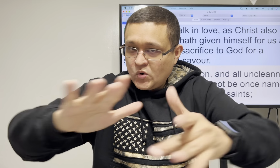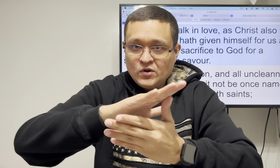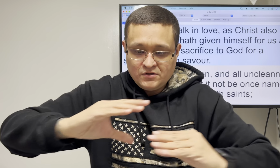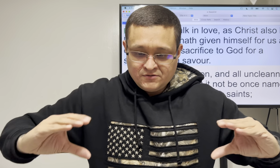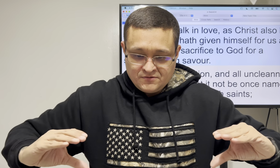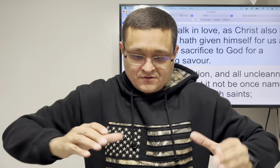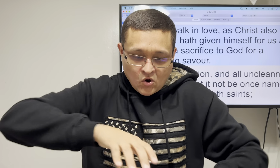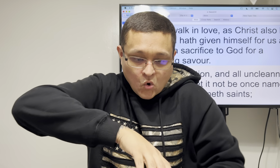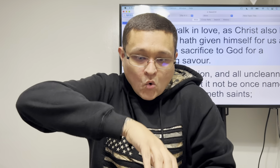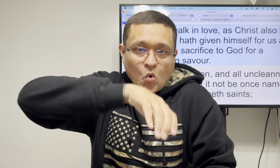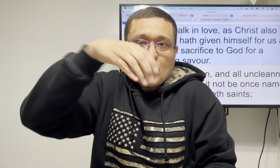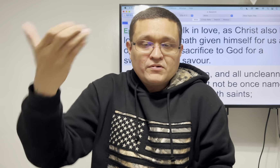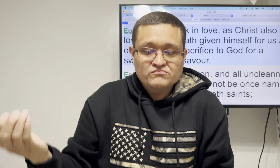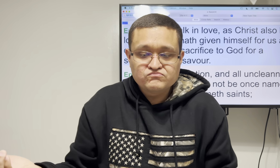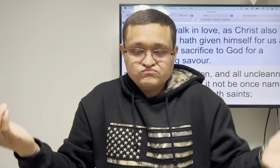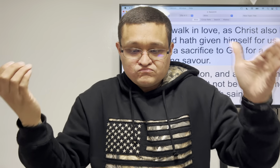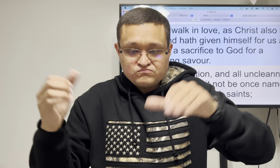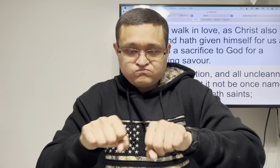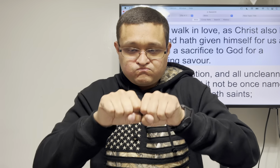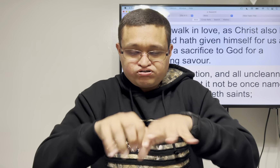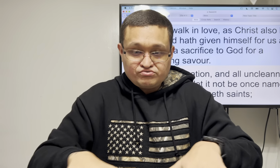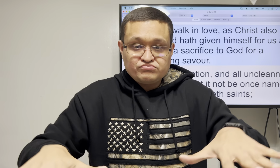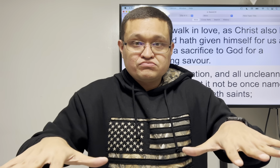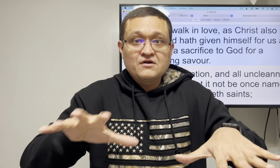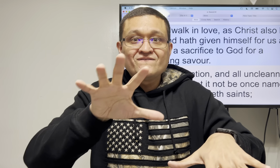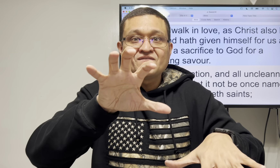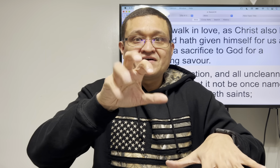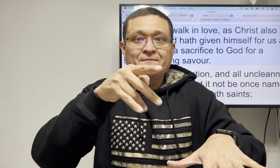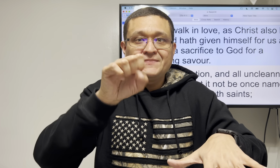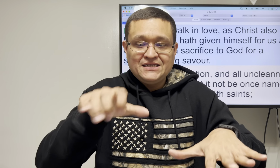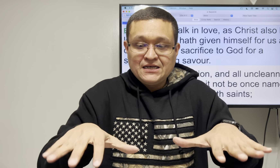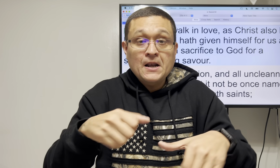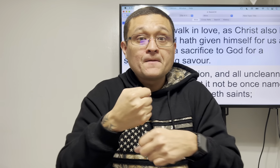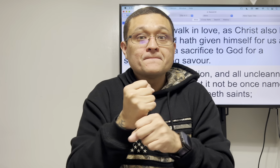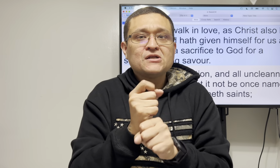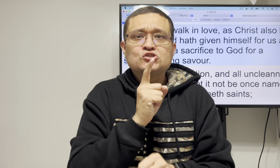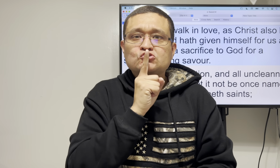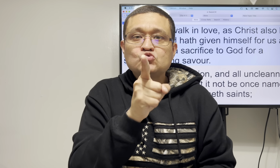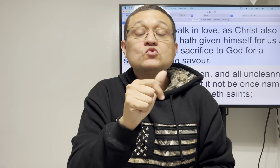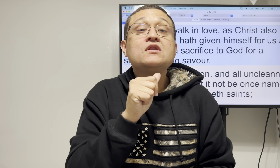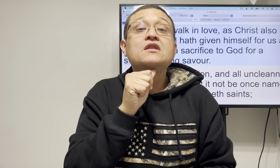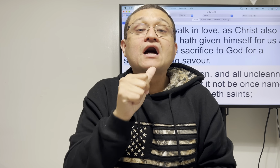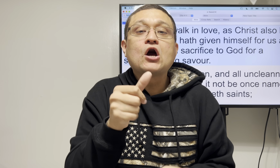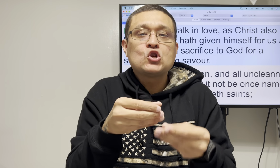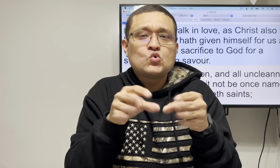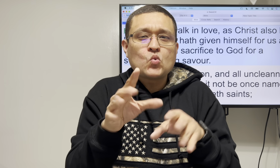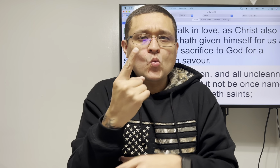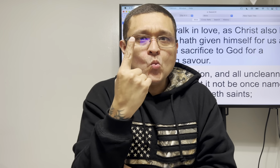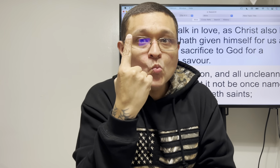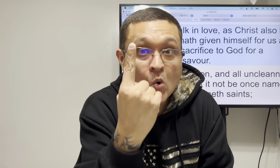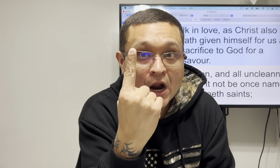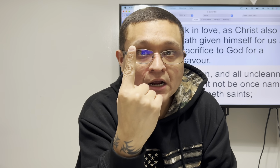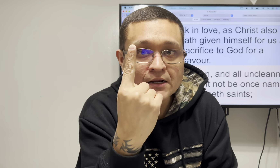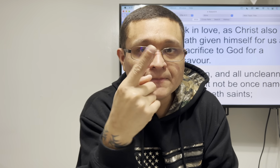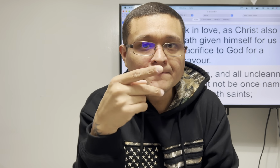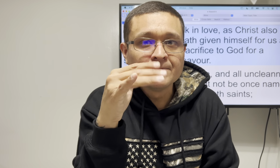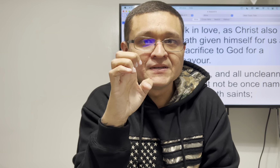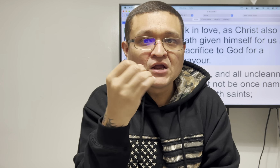and your table's nice and clean and you open the box and you dump out all the pieces 500 pieces and you make sure